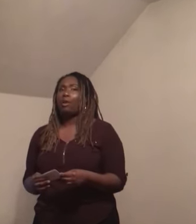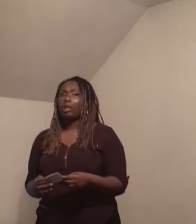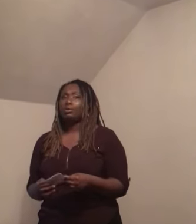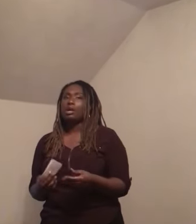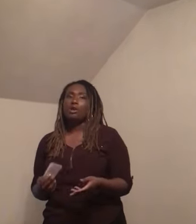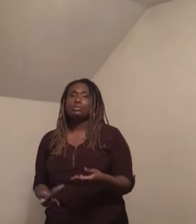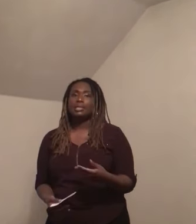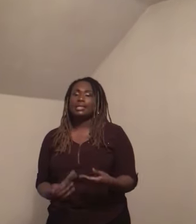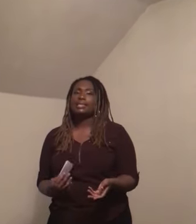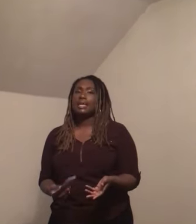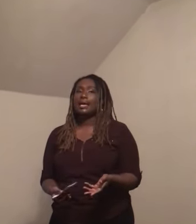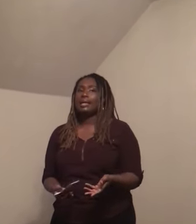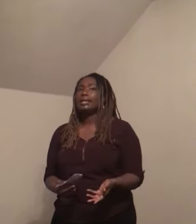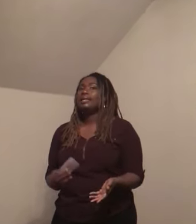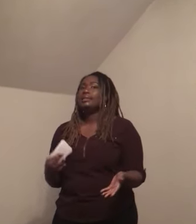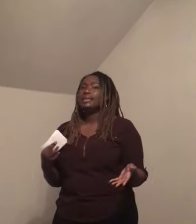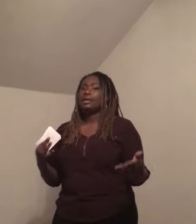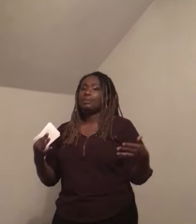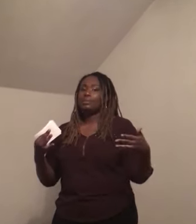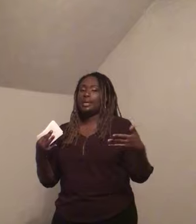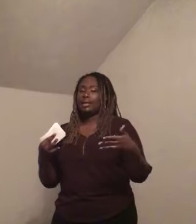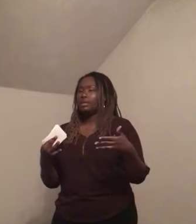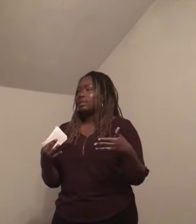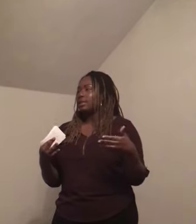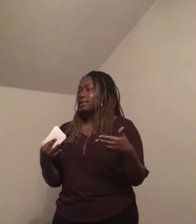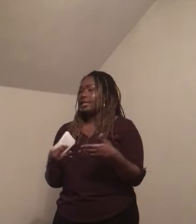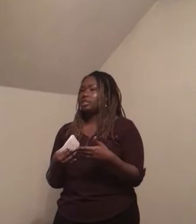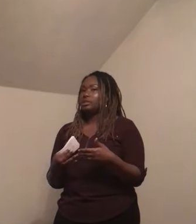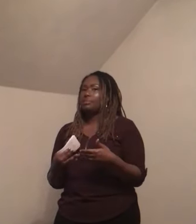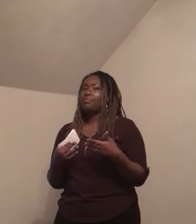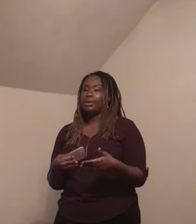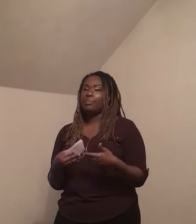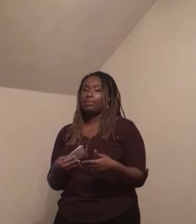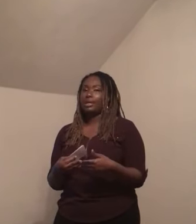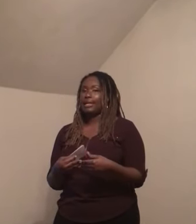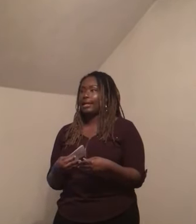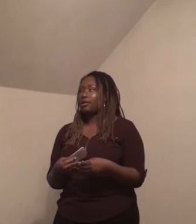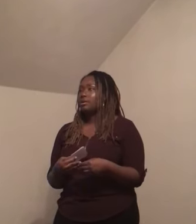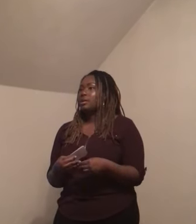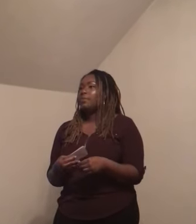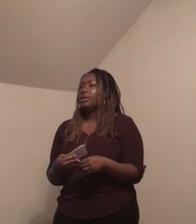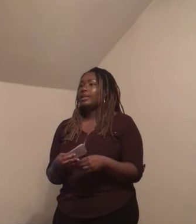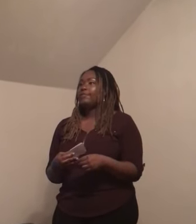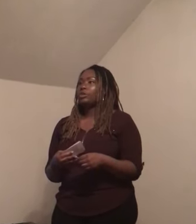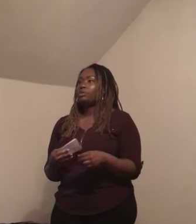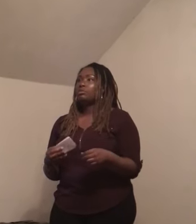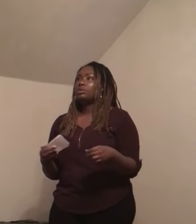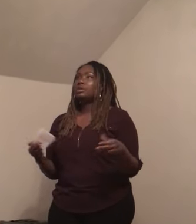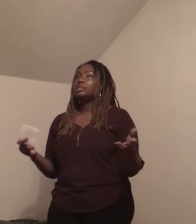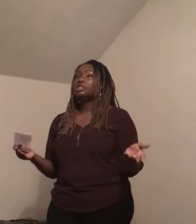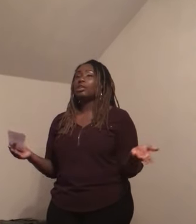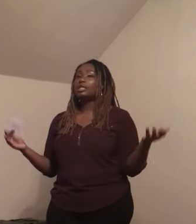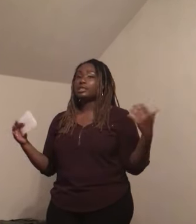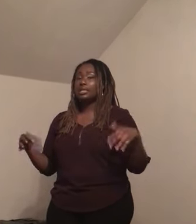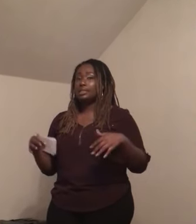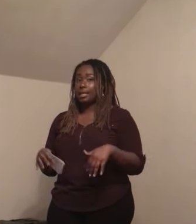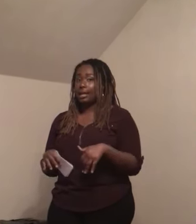around them don't understand sign, that connection may break down. But if you start to teach sign